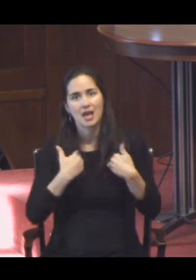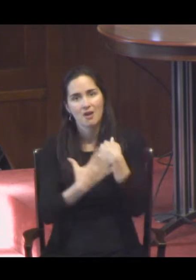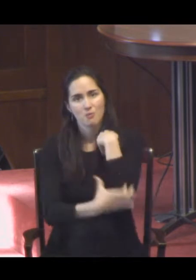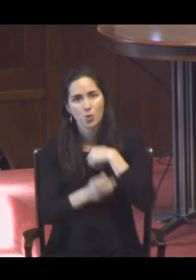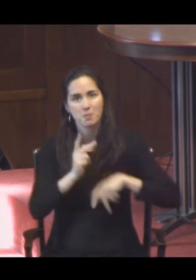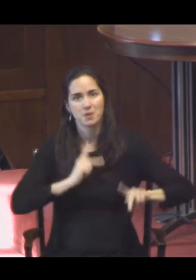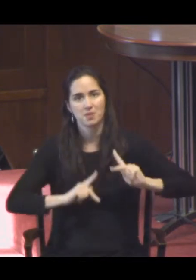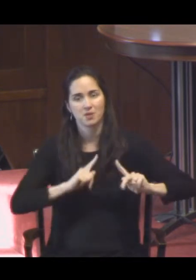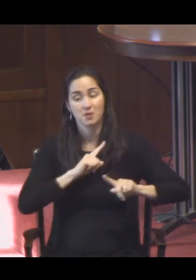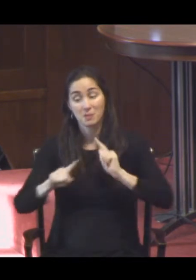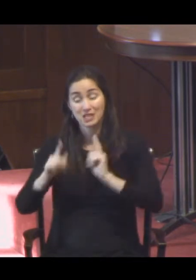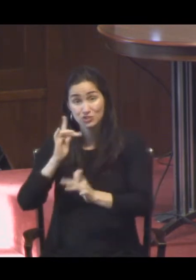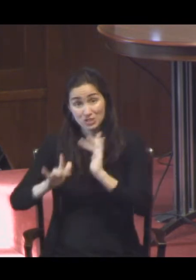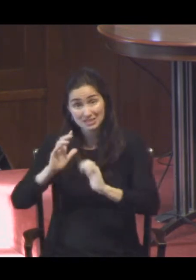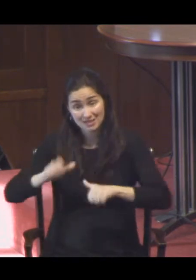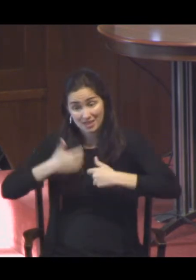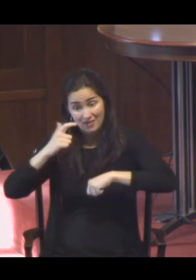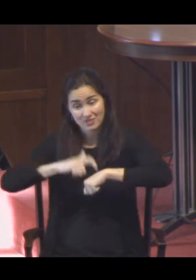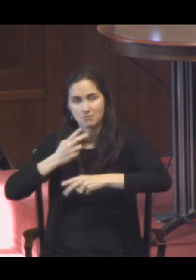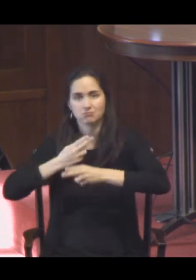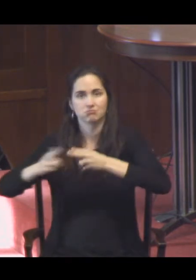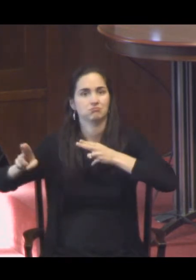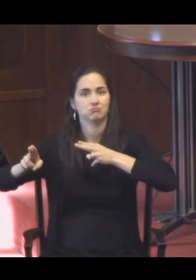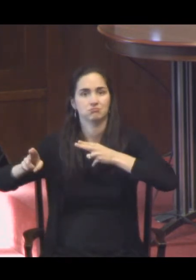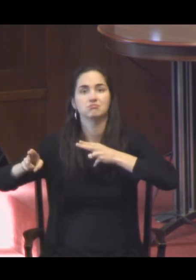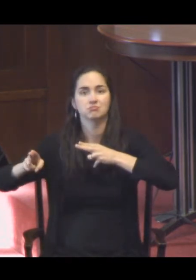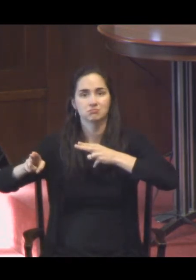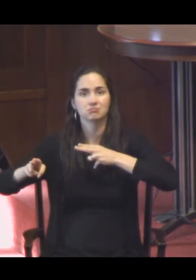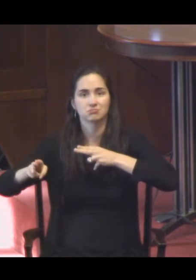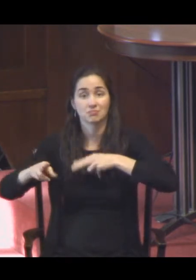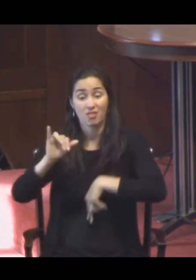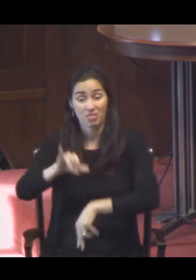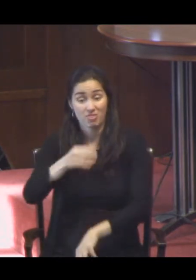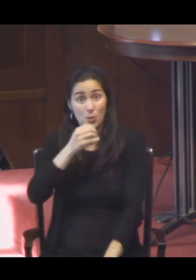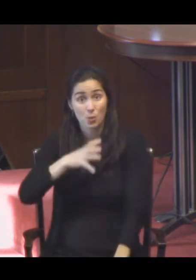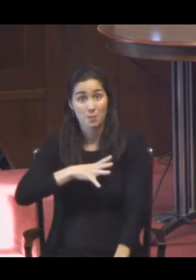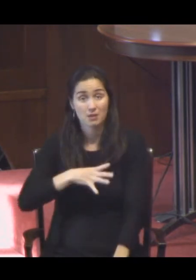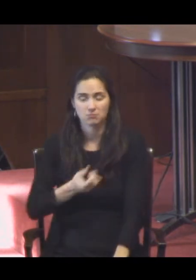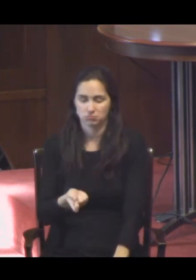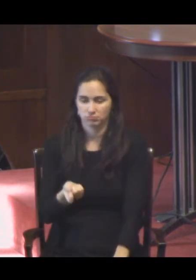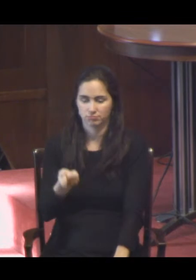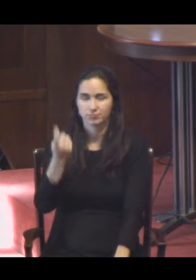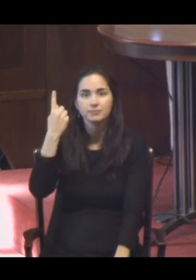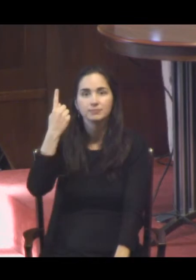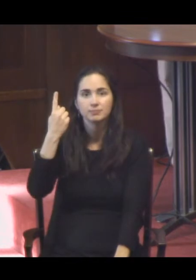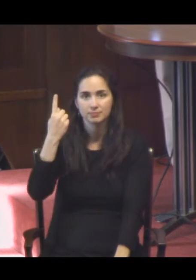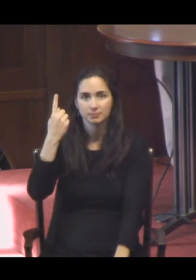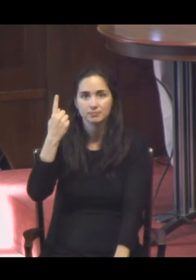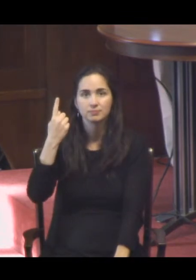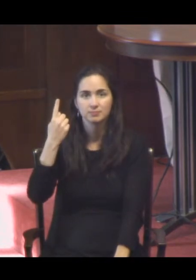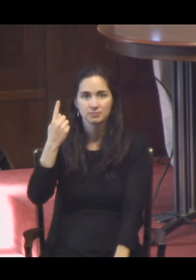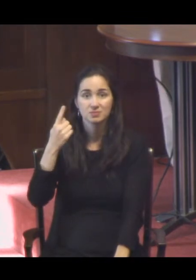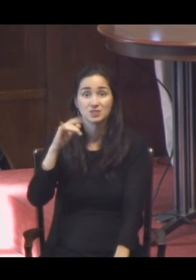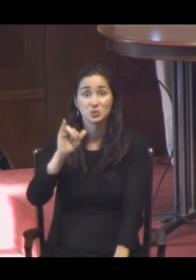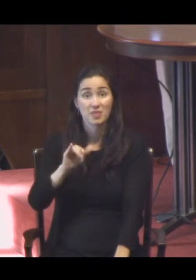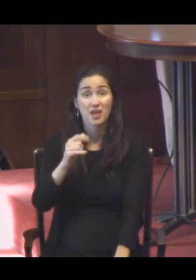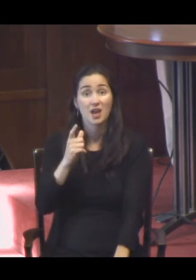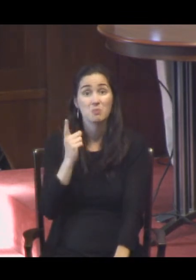much time with Jesus when he was on earth. And she understood this. In fact, she anointed him with this costly perfume, understanding somehow